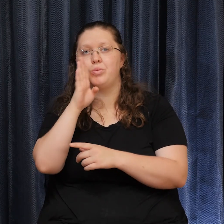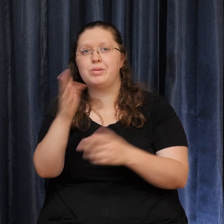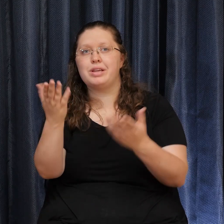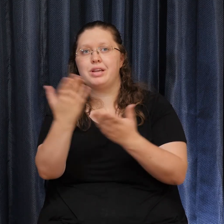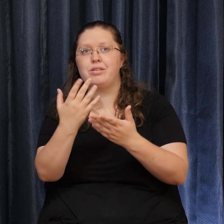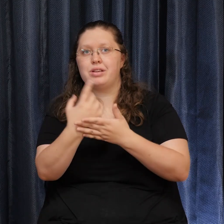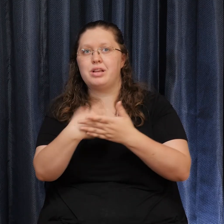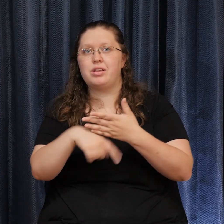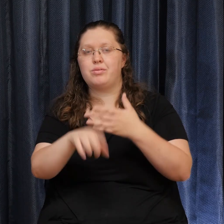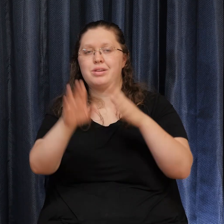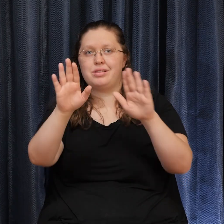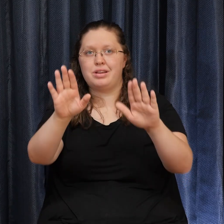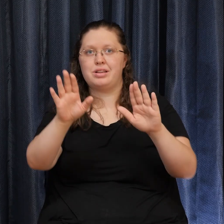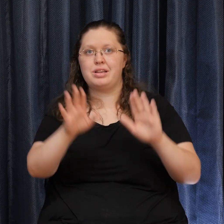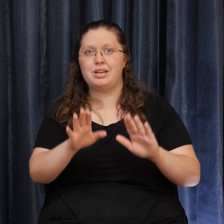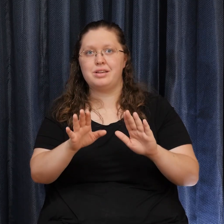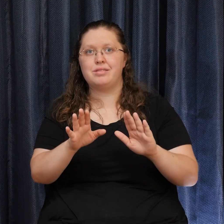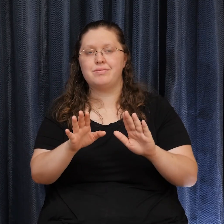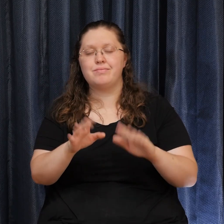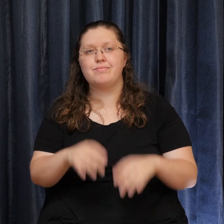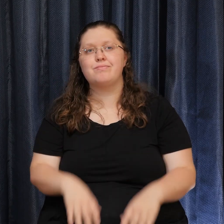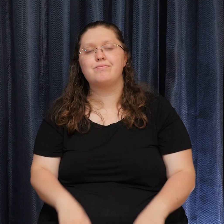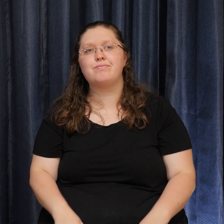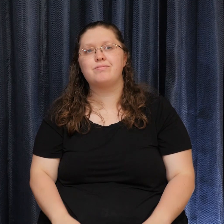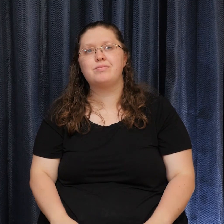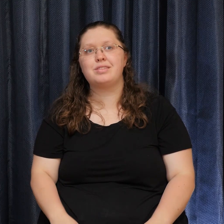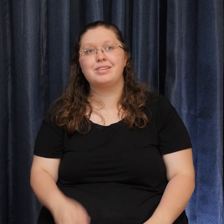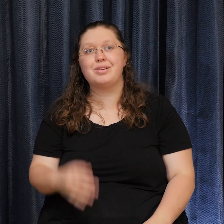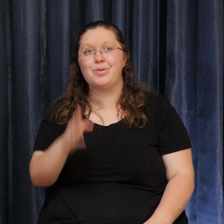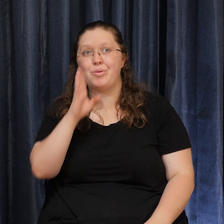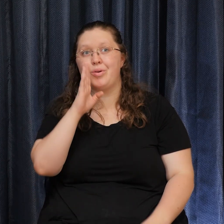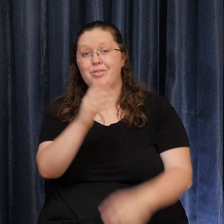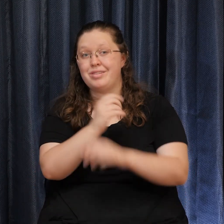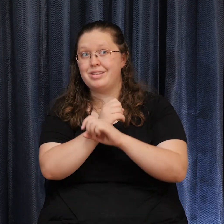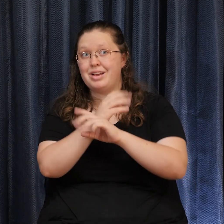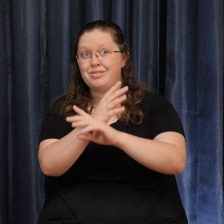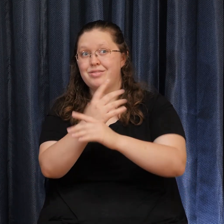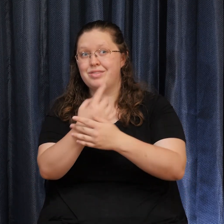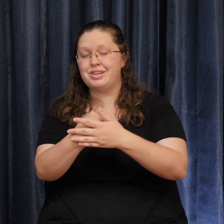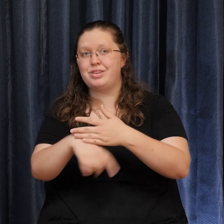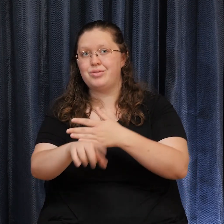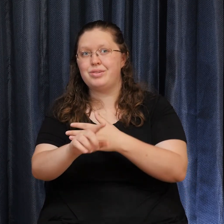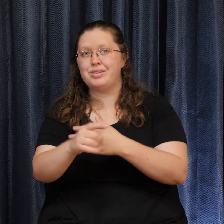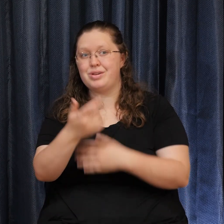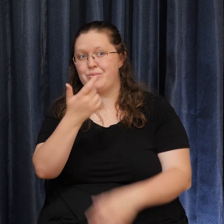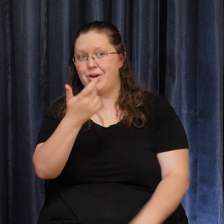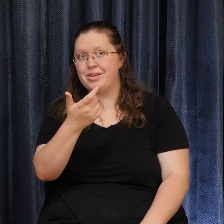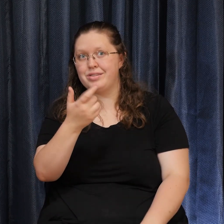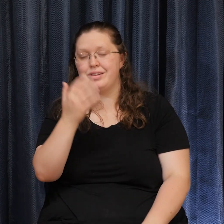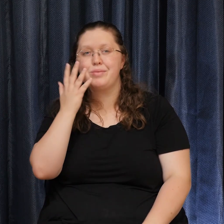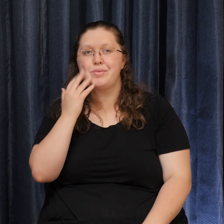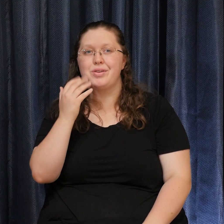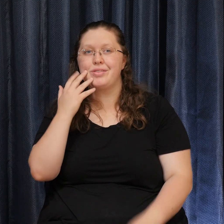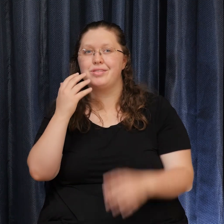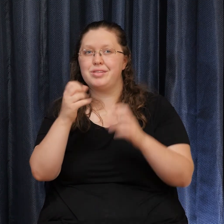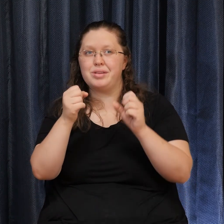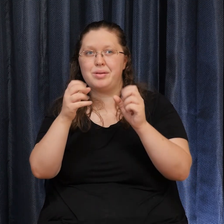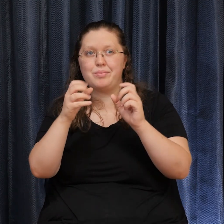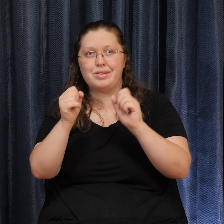of the Beautiful element Of live stream And experience This amazing And wonderful gift Who is The candidate